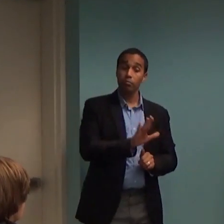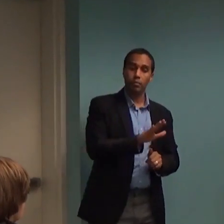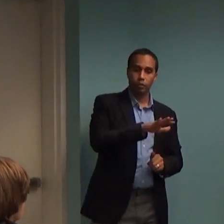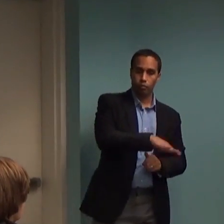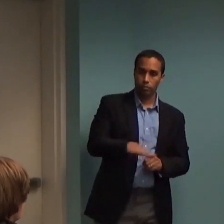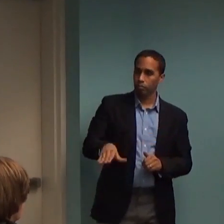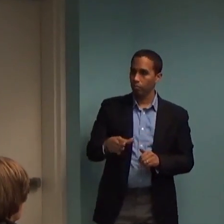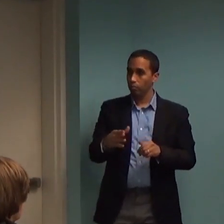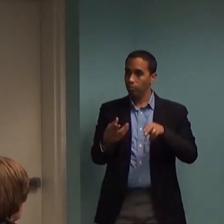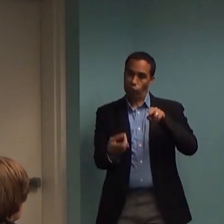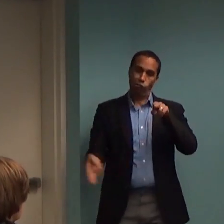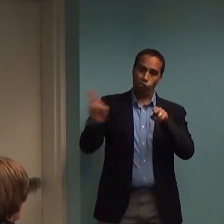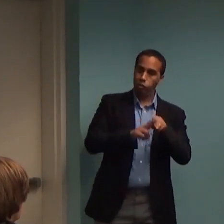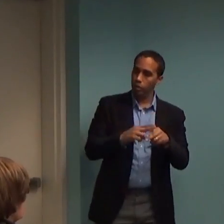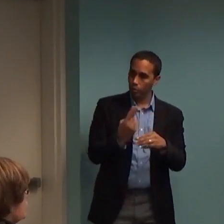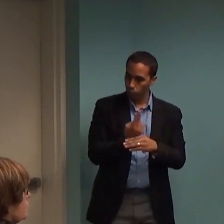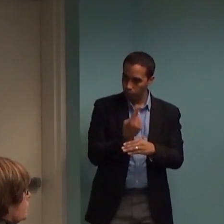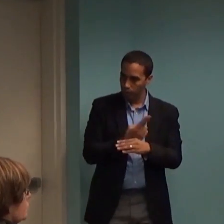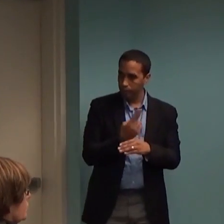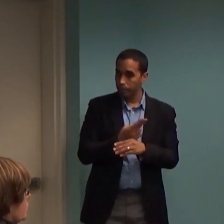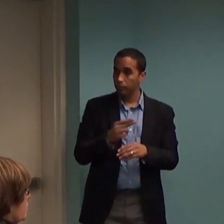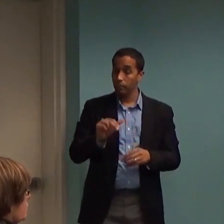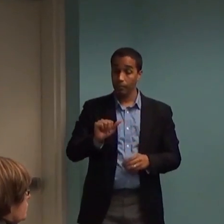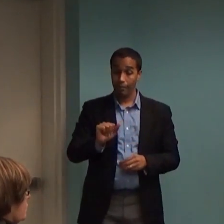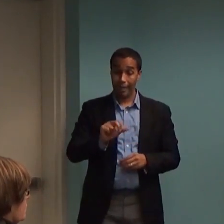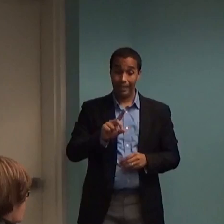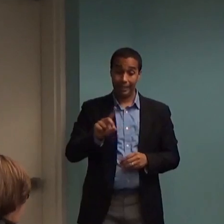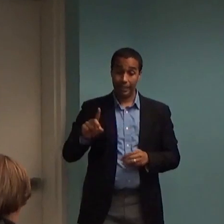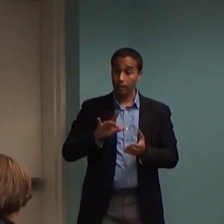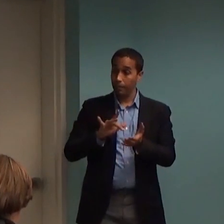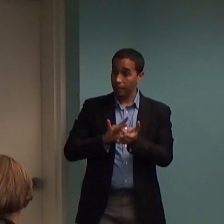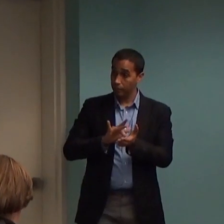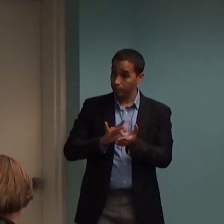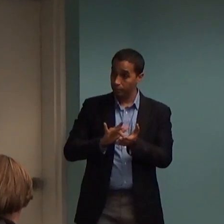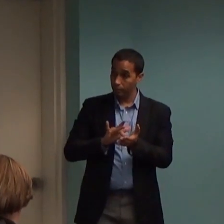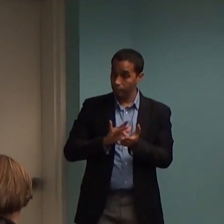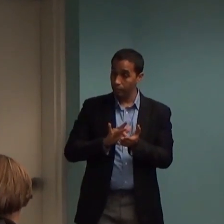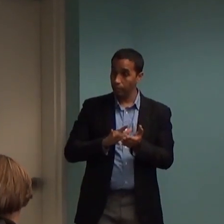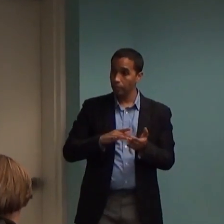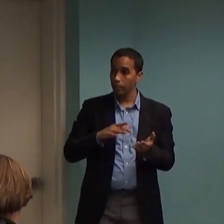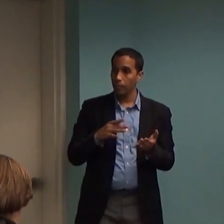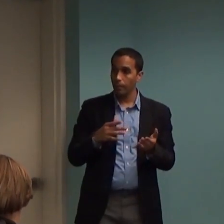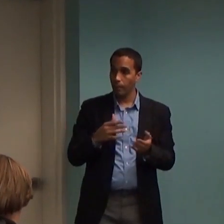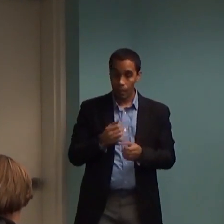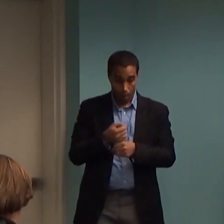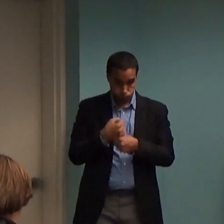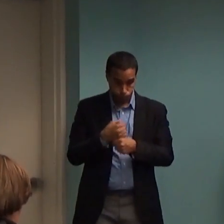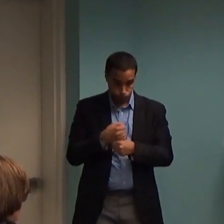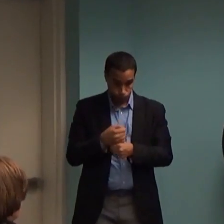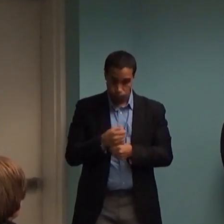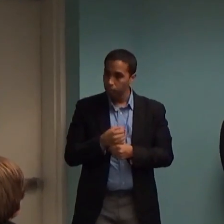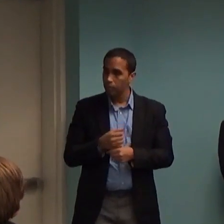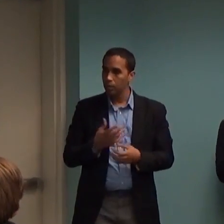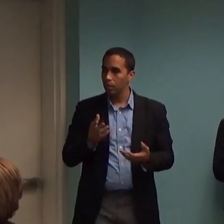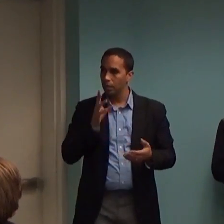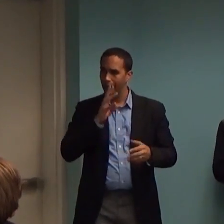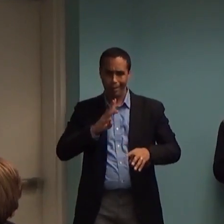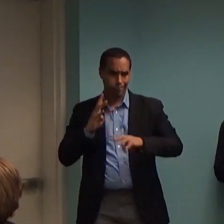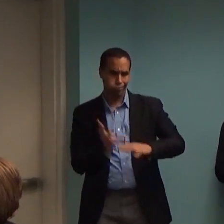So with the advent of ADD medications, attention deficit disorder medications, children have been medicated at a much, much higher rate.